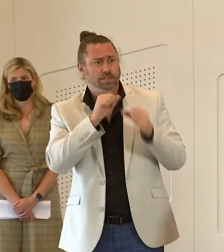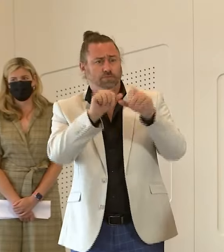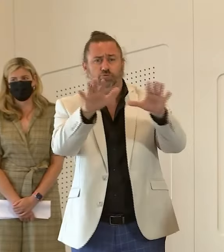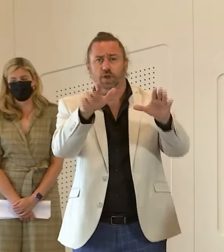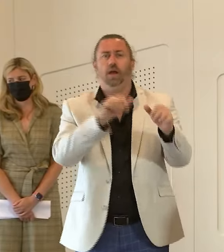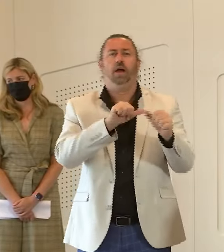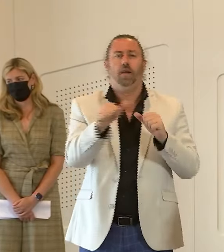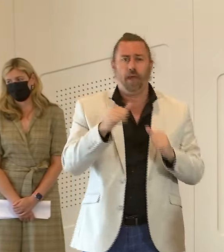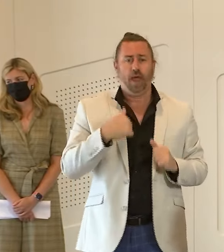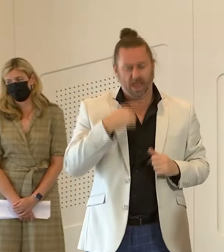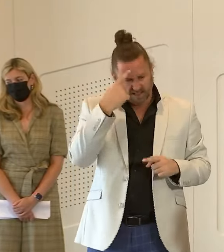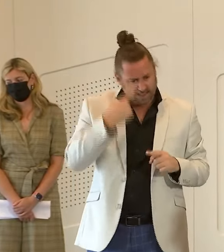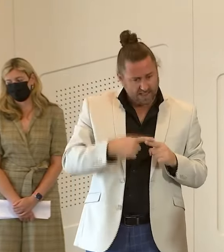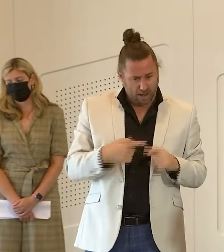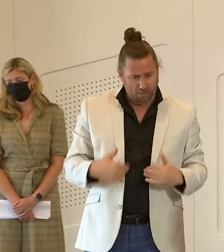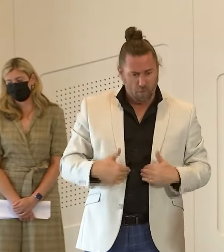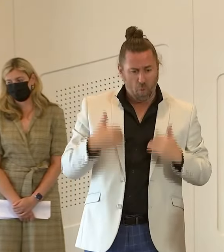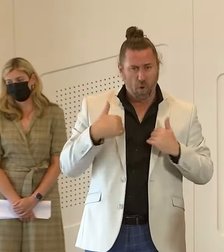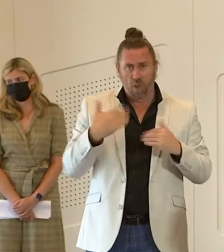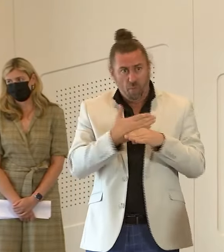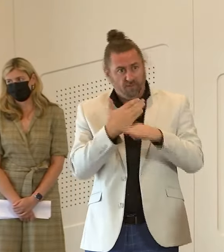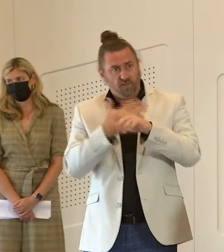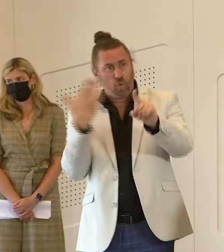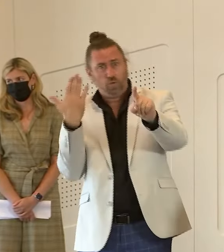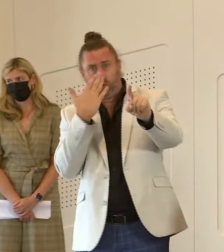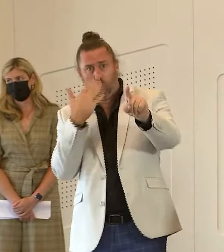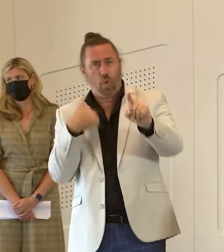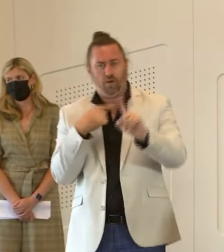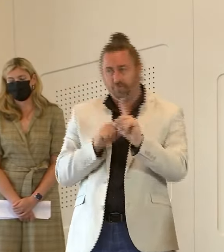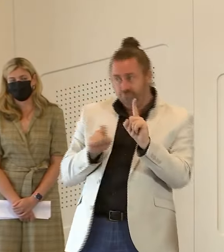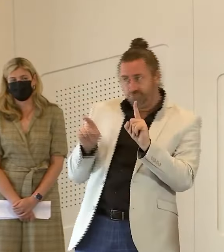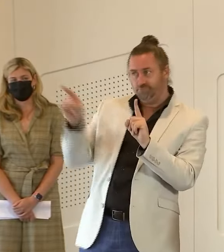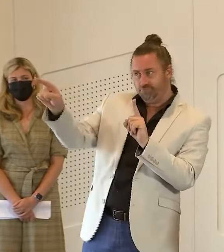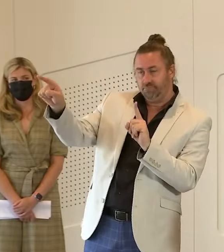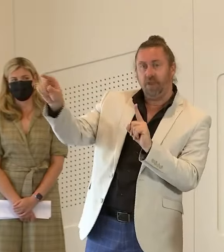pick up one of those or maybe arrange for someone else to pick one up from the school